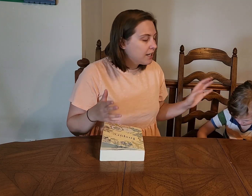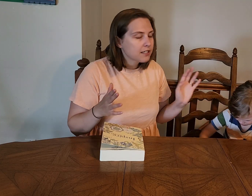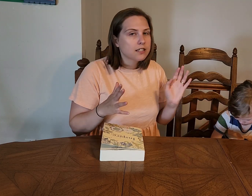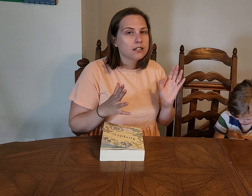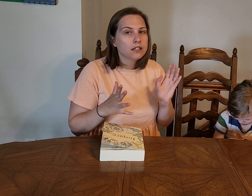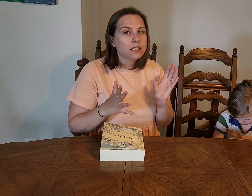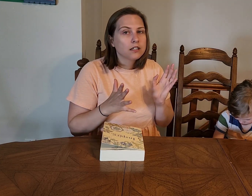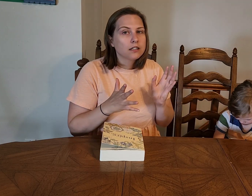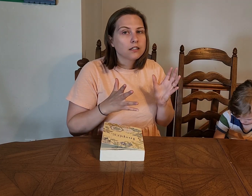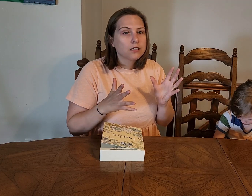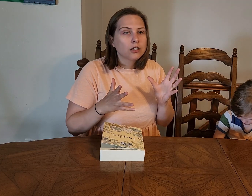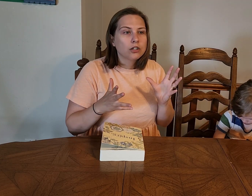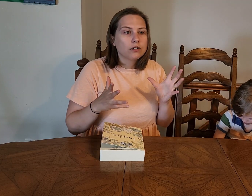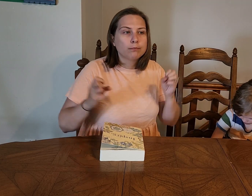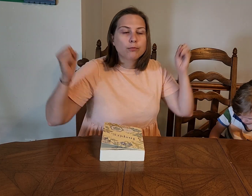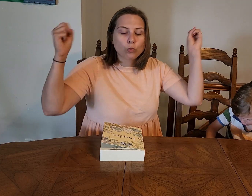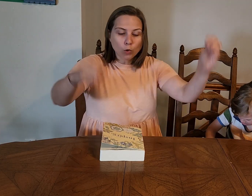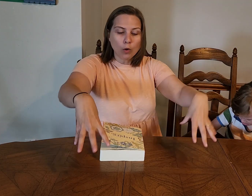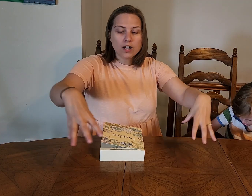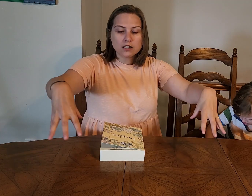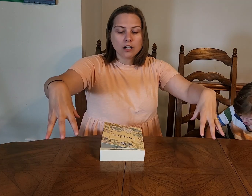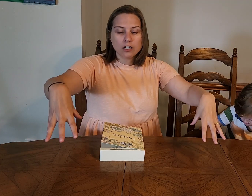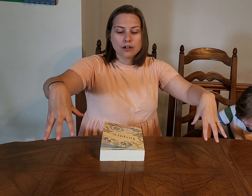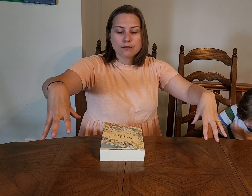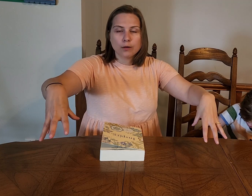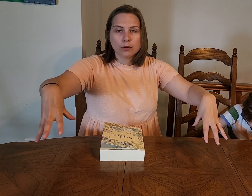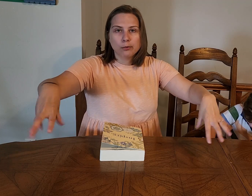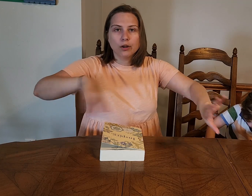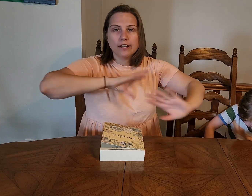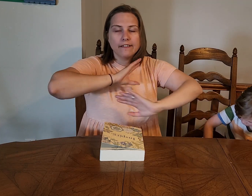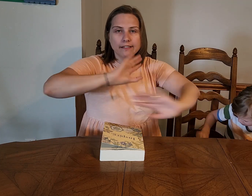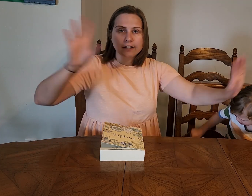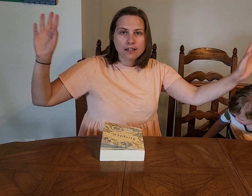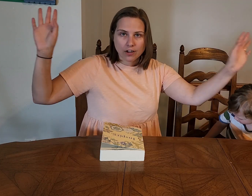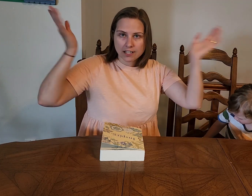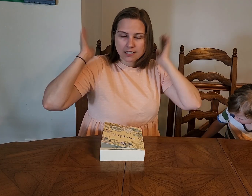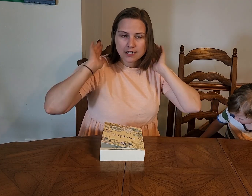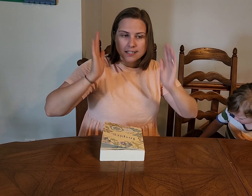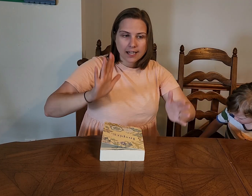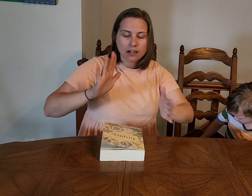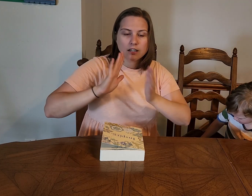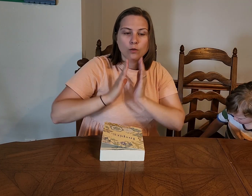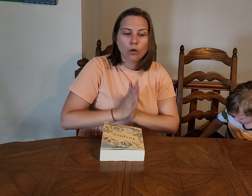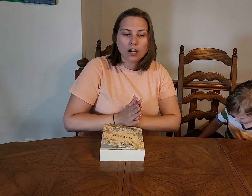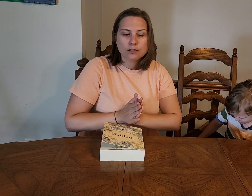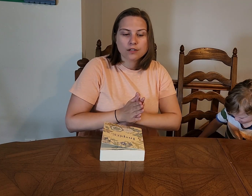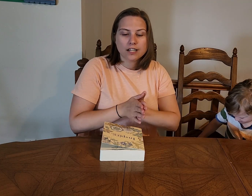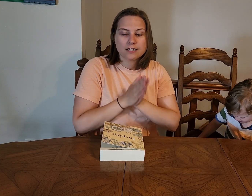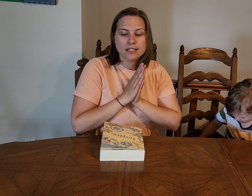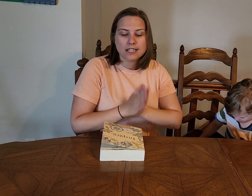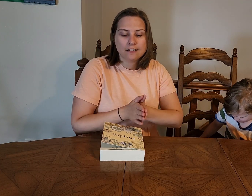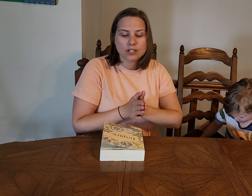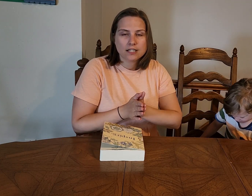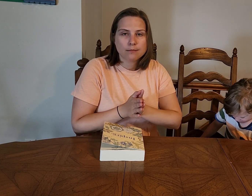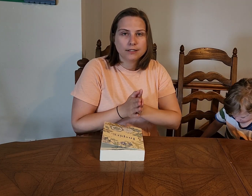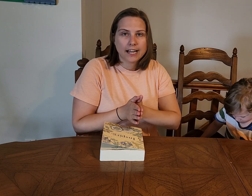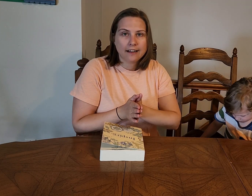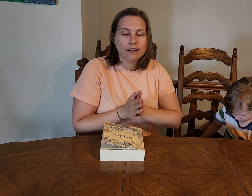just throw us on earth when we're born and then leave us. He's there and he walks with us and he gives us a plan